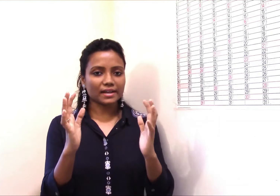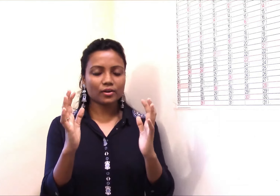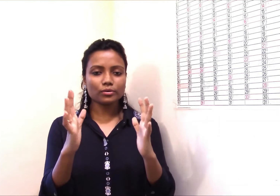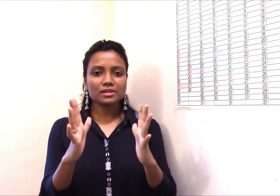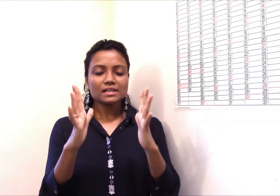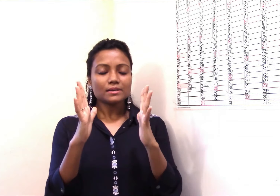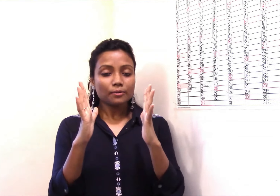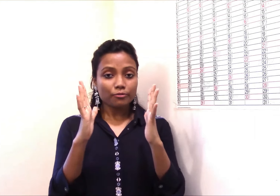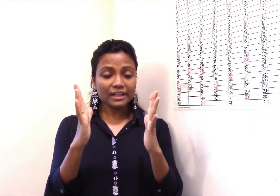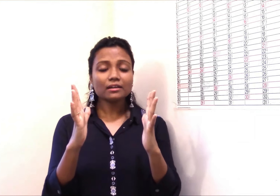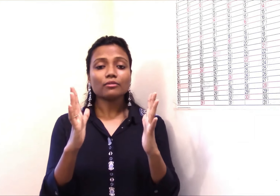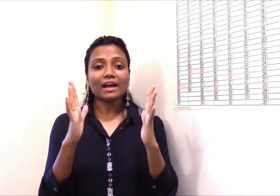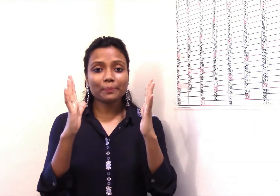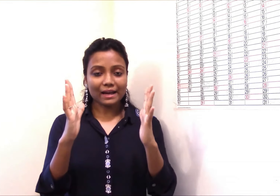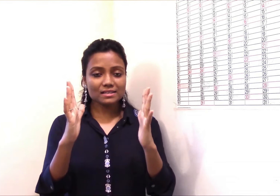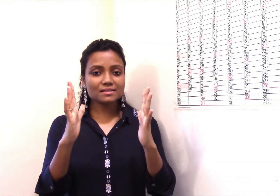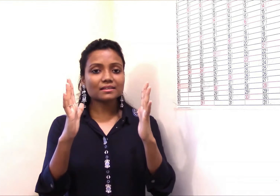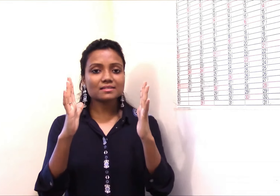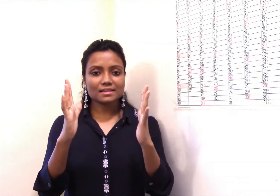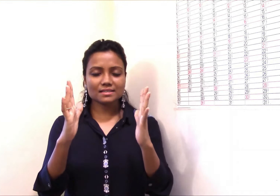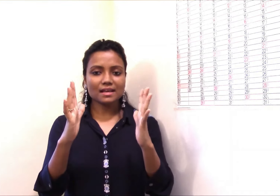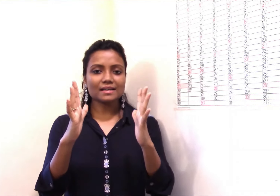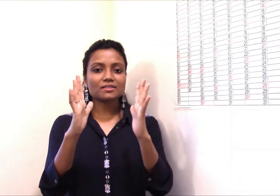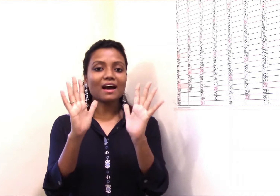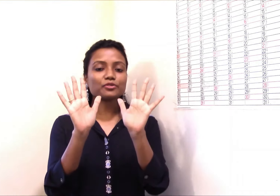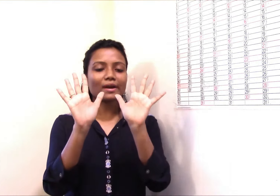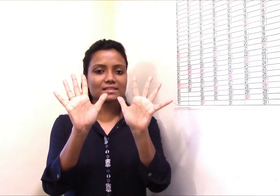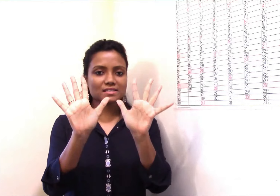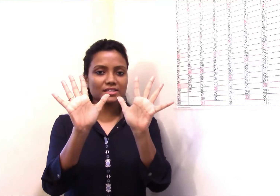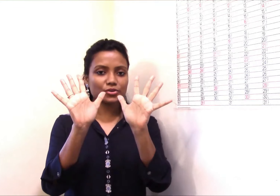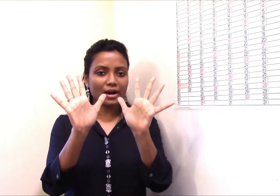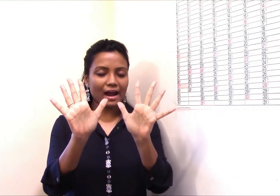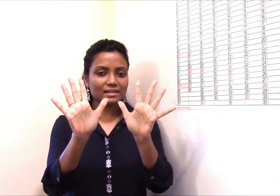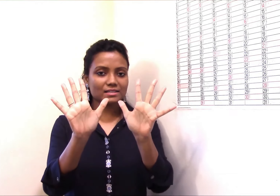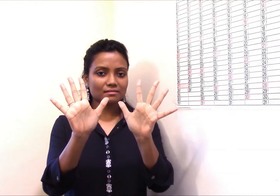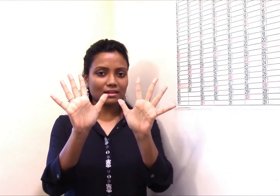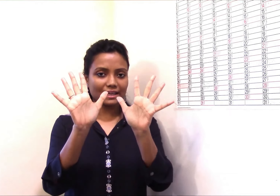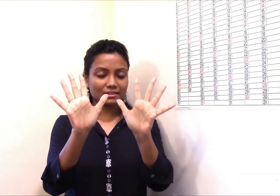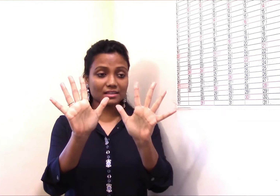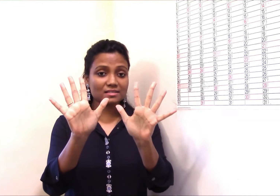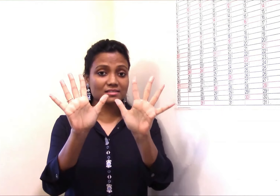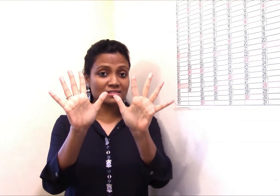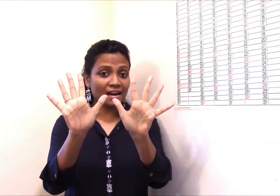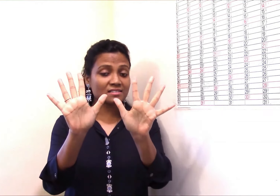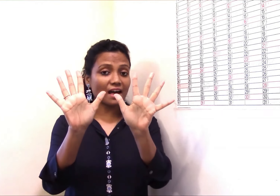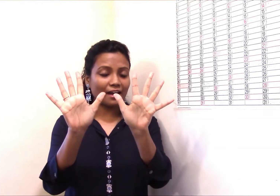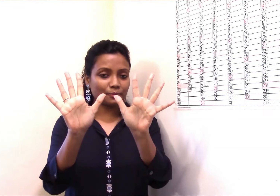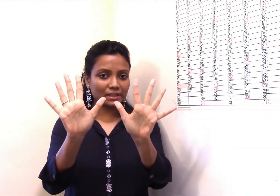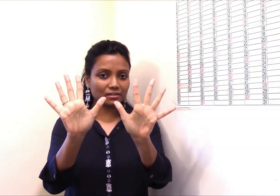very good. When practicing this exercise, you have to extend your hand like this. Nice and bigger.